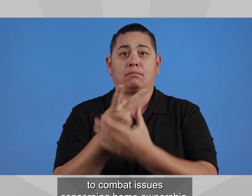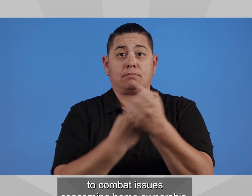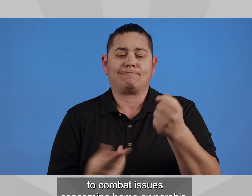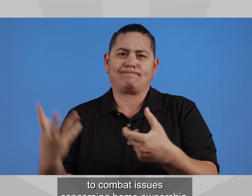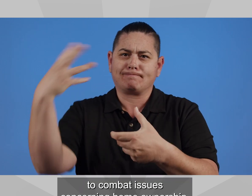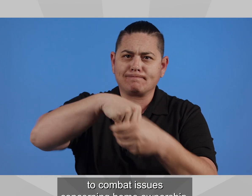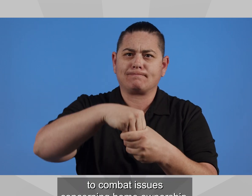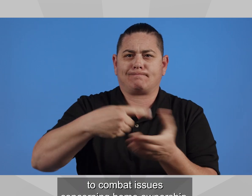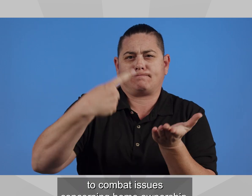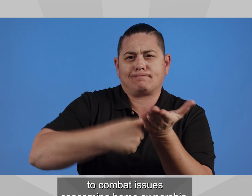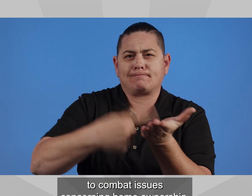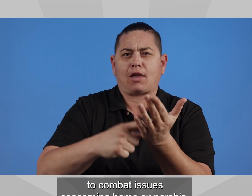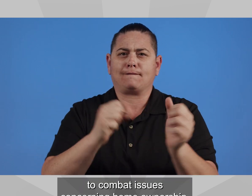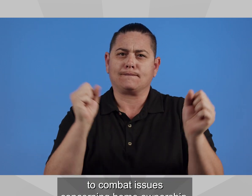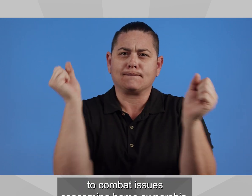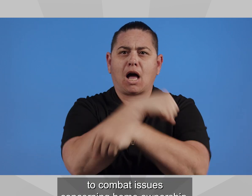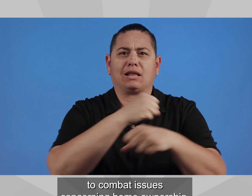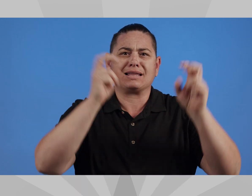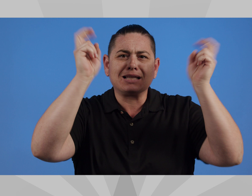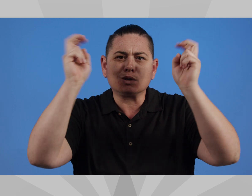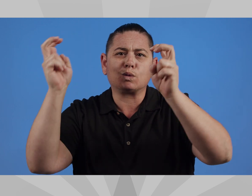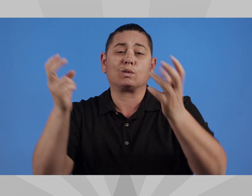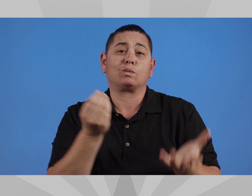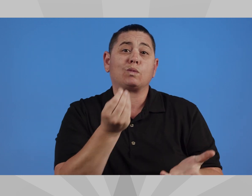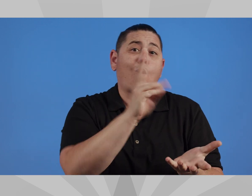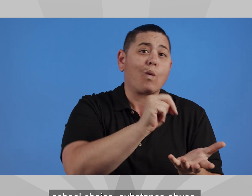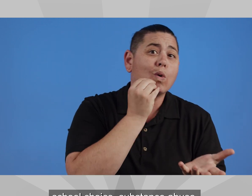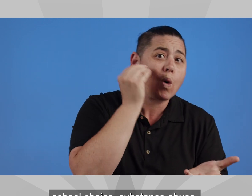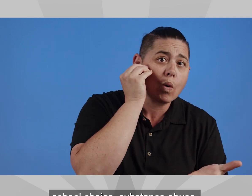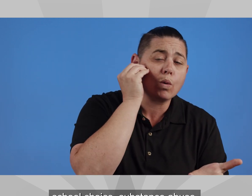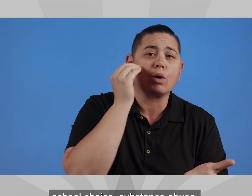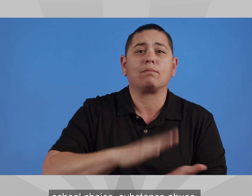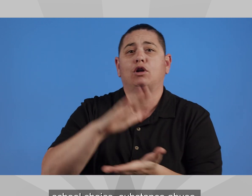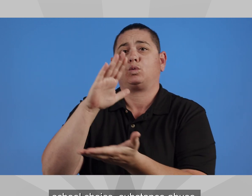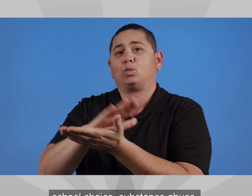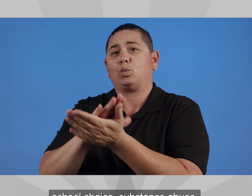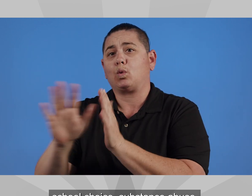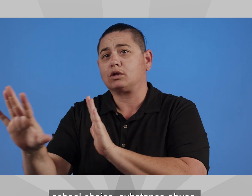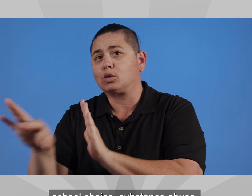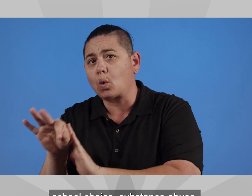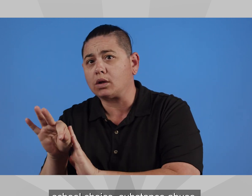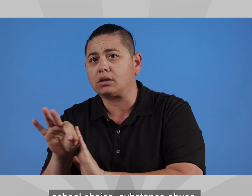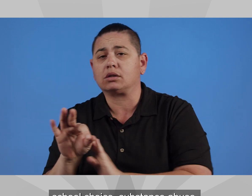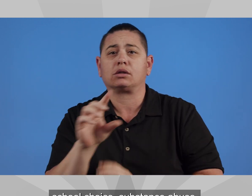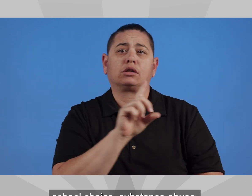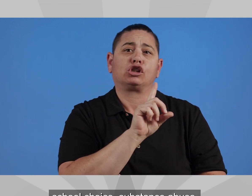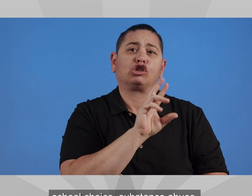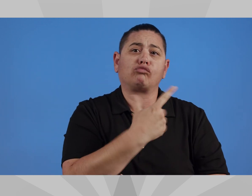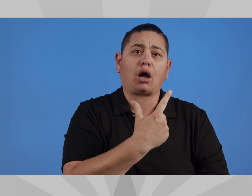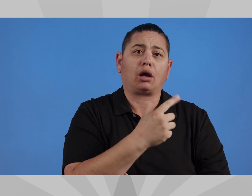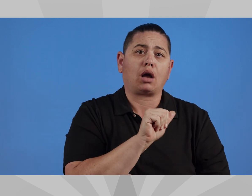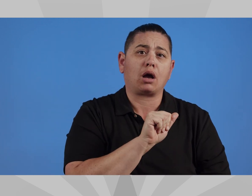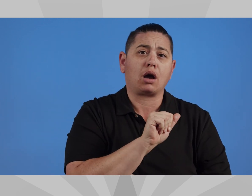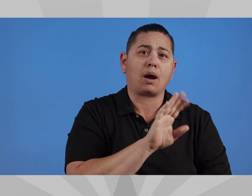combat issues concerning home ownership, school choice, substance abuse,